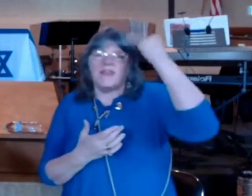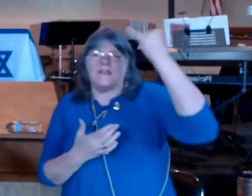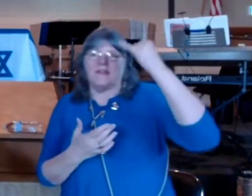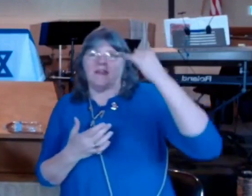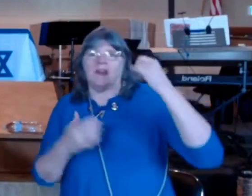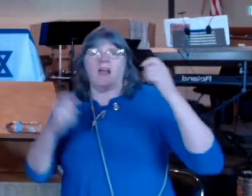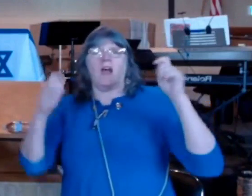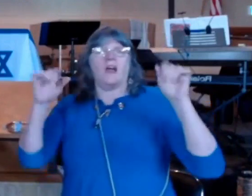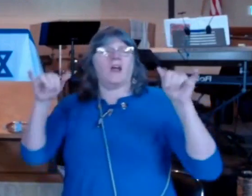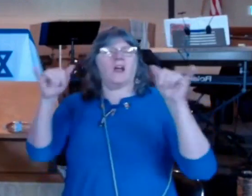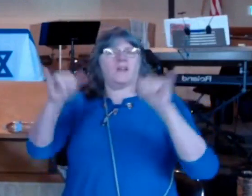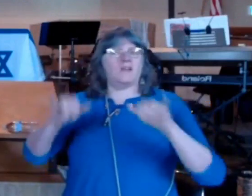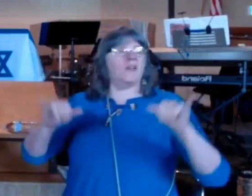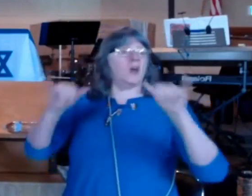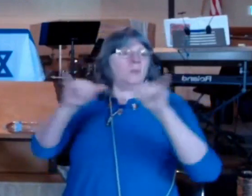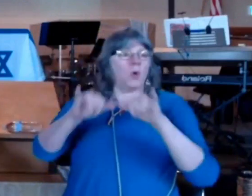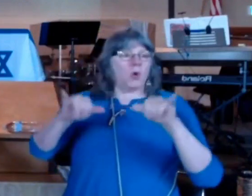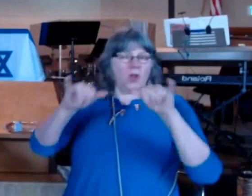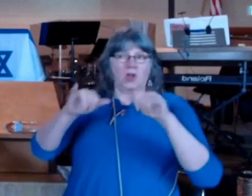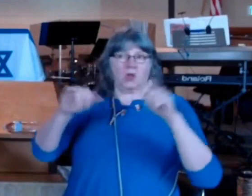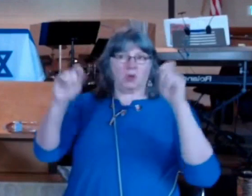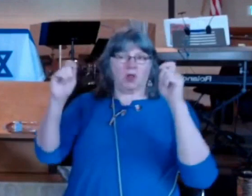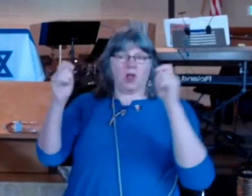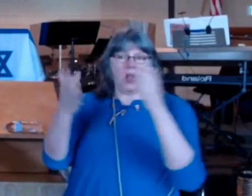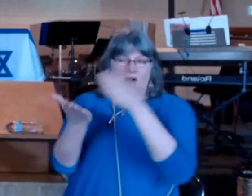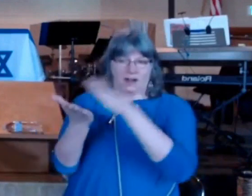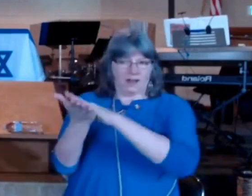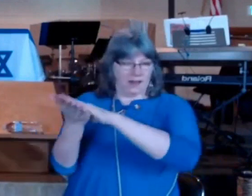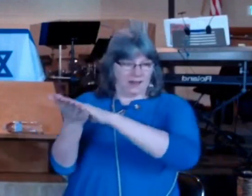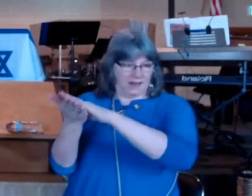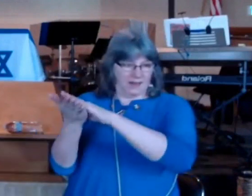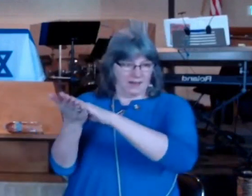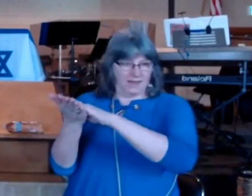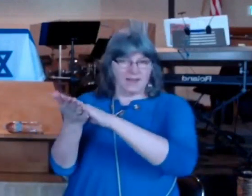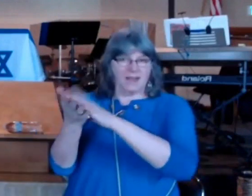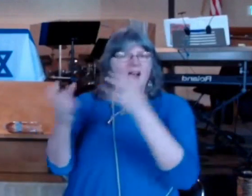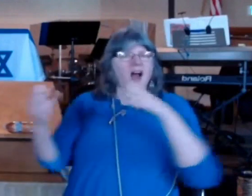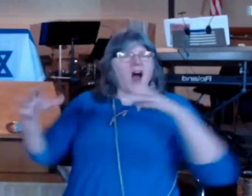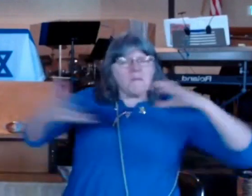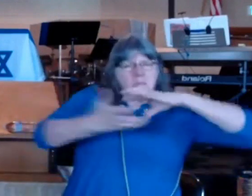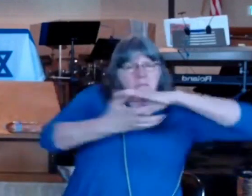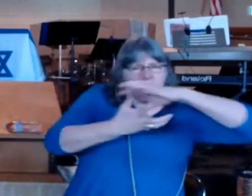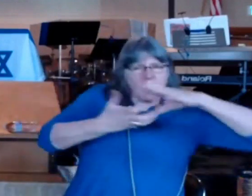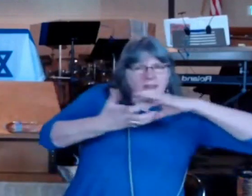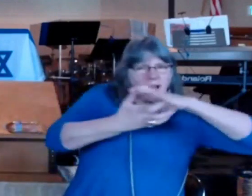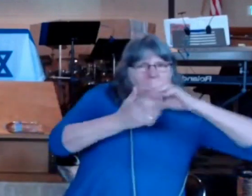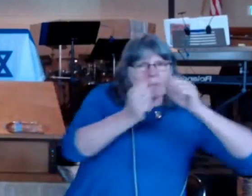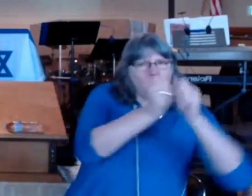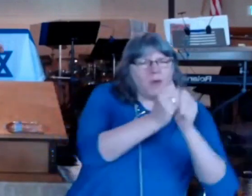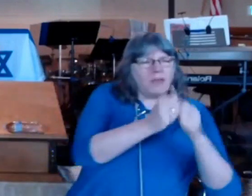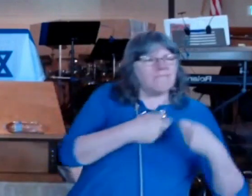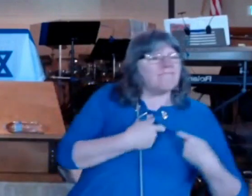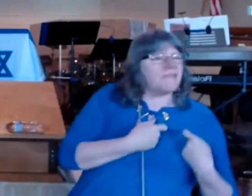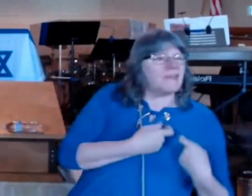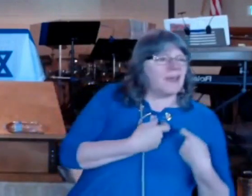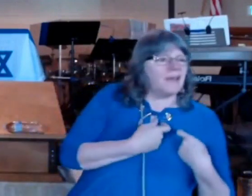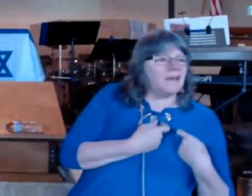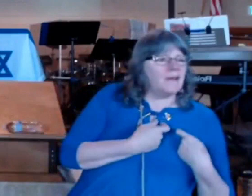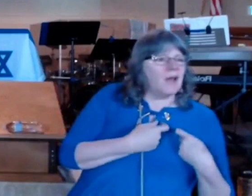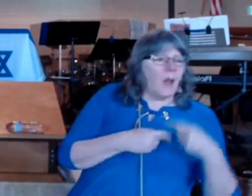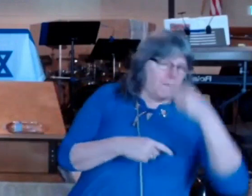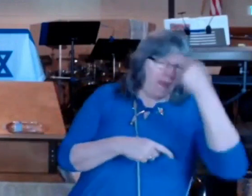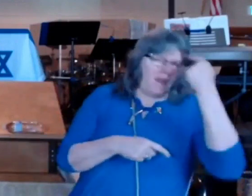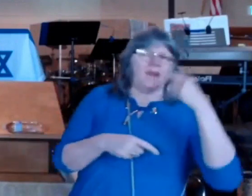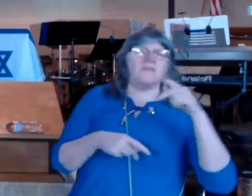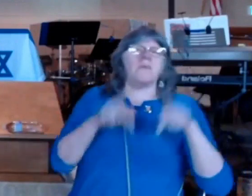always use difference not in order to see it like flat but